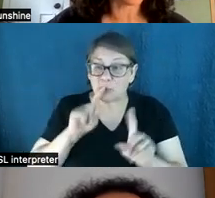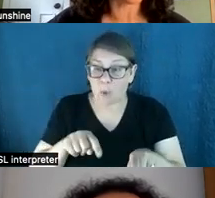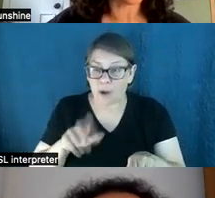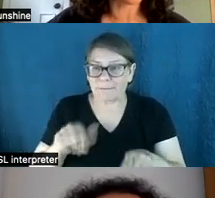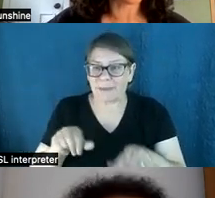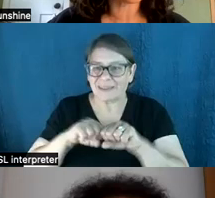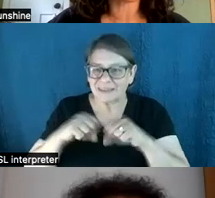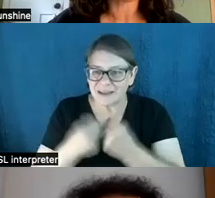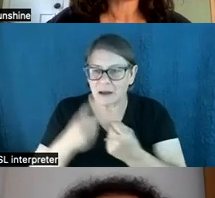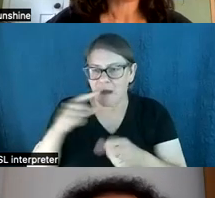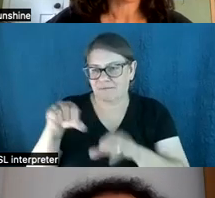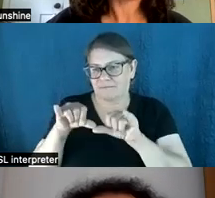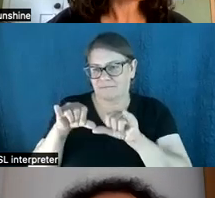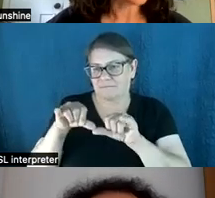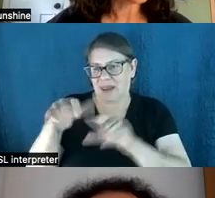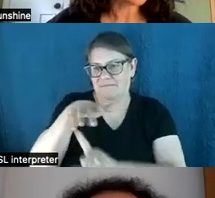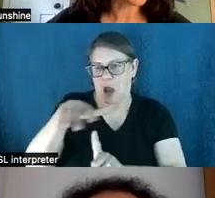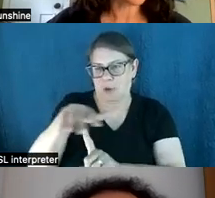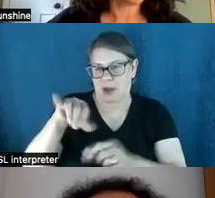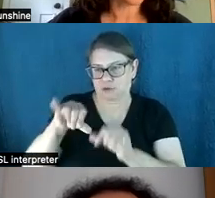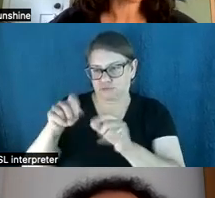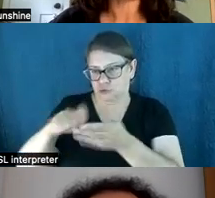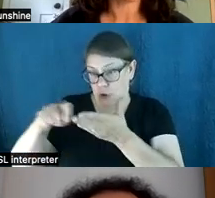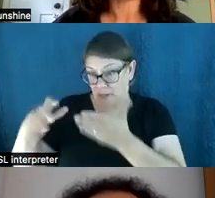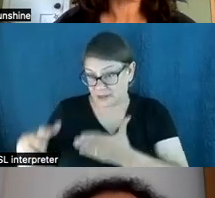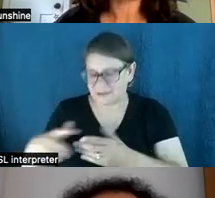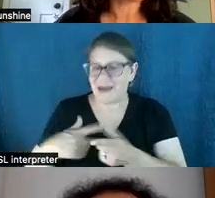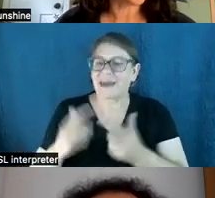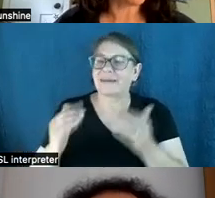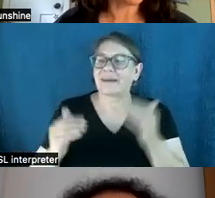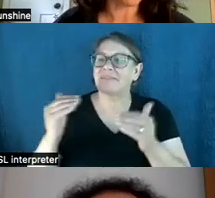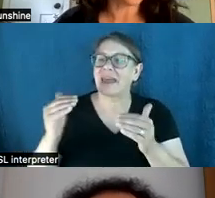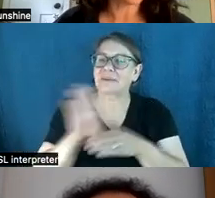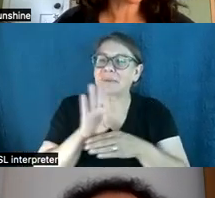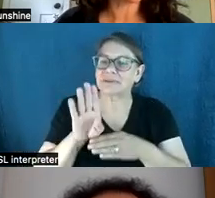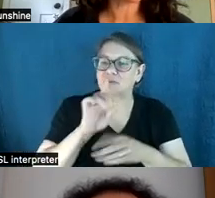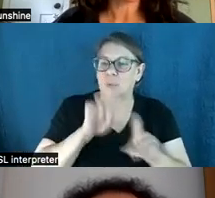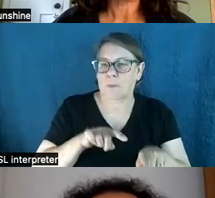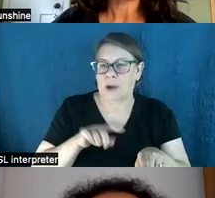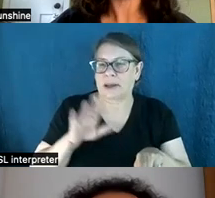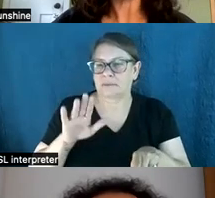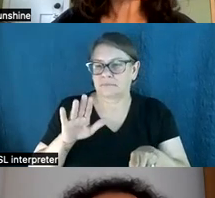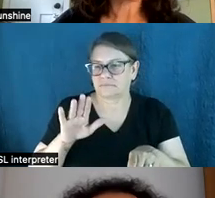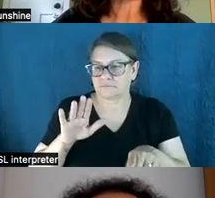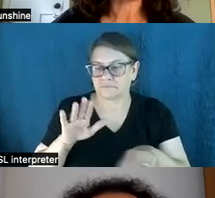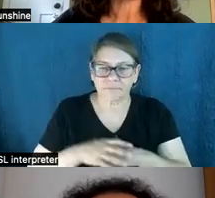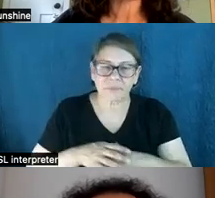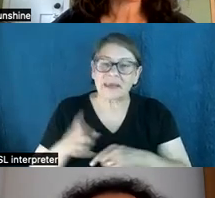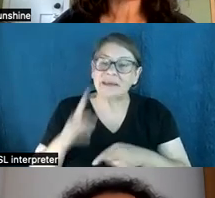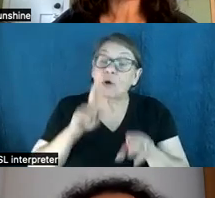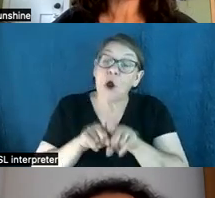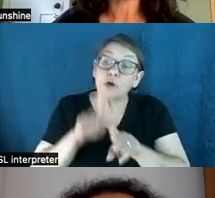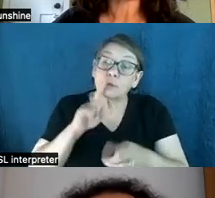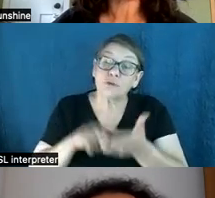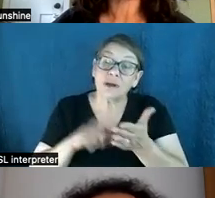Environmental Journalists, and best business reporting by the Gerald Loeb Awards. He's also been recognized